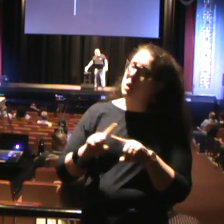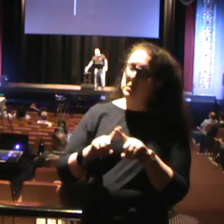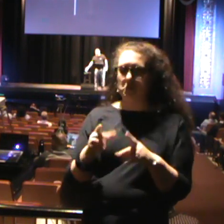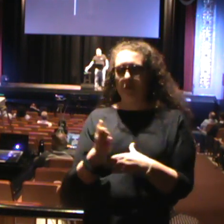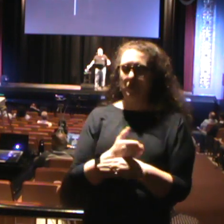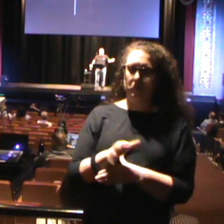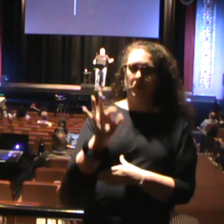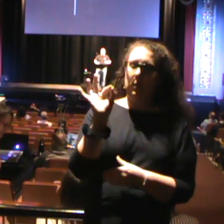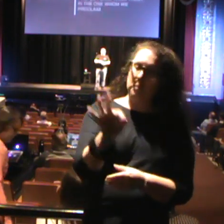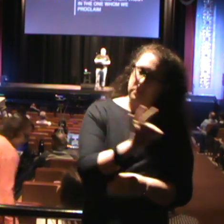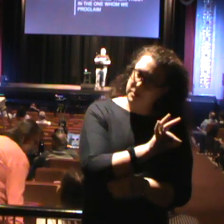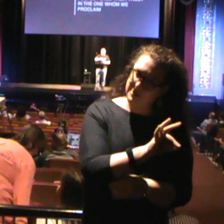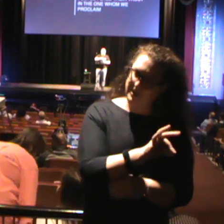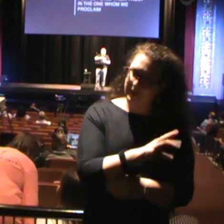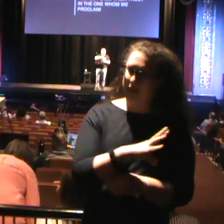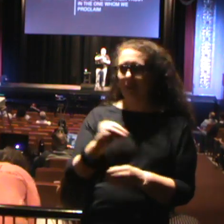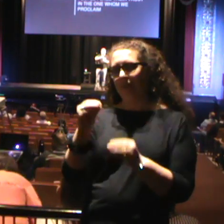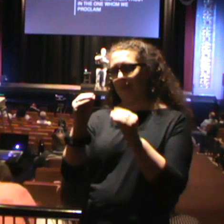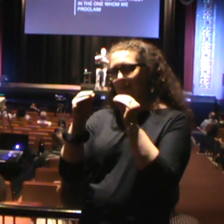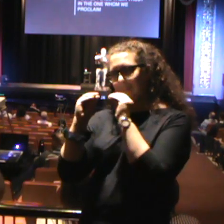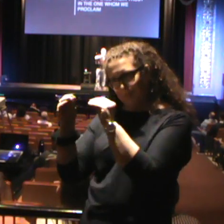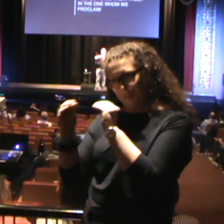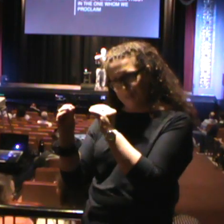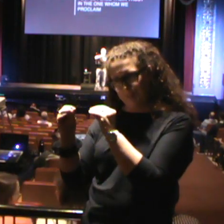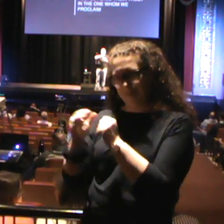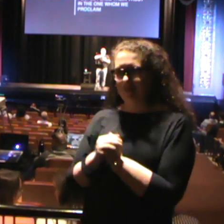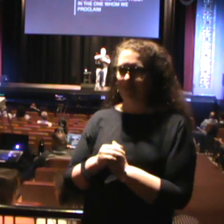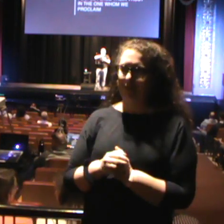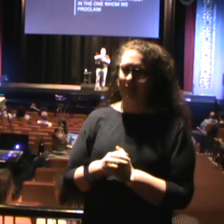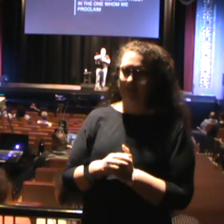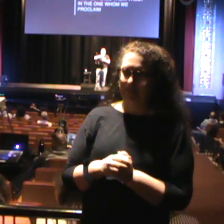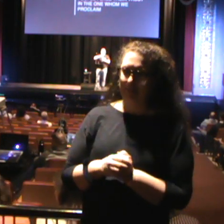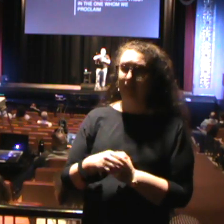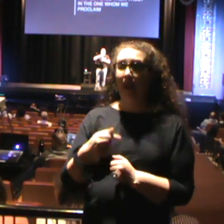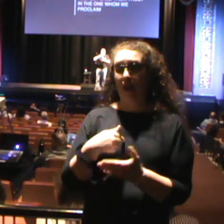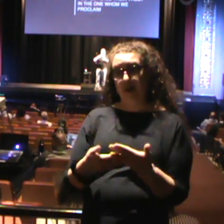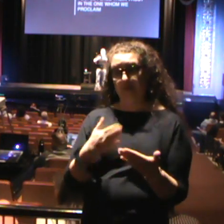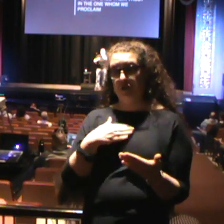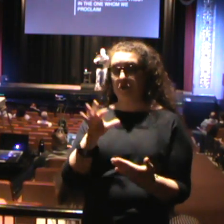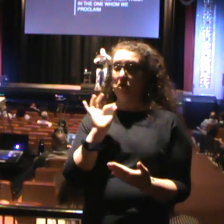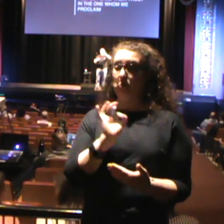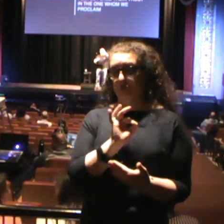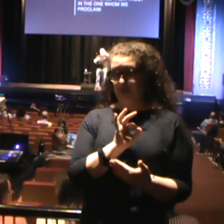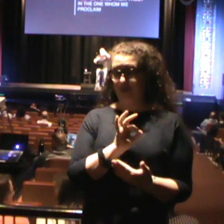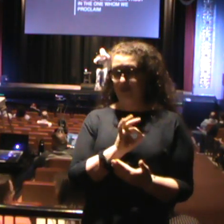preaching and teaching. I just preached. That's the difference between preaching and teaching.